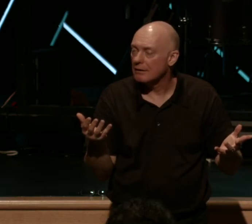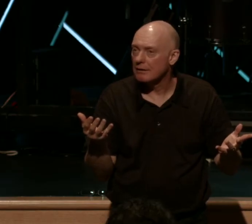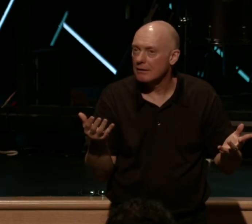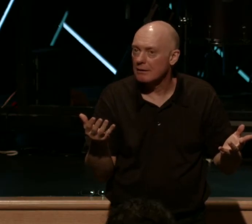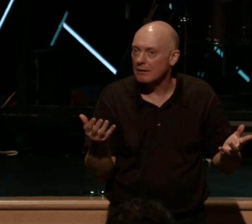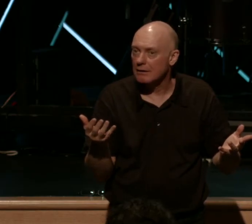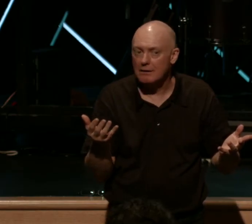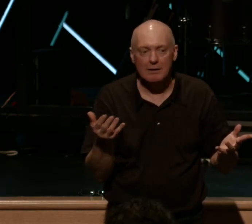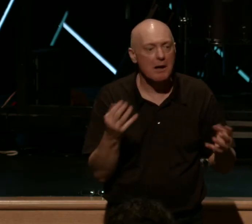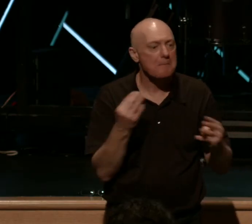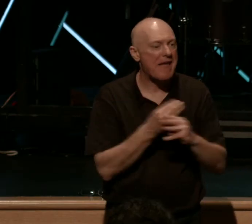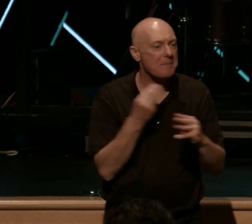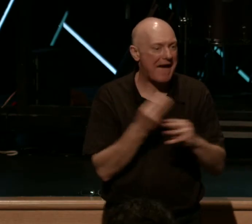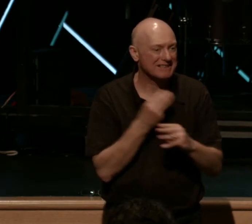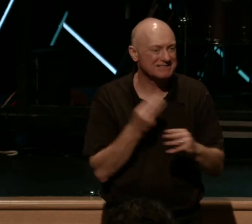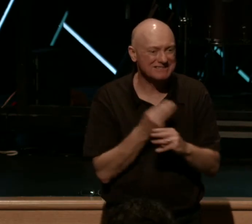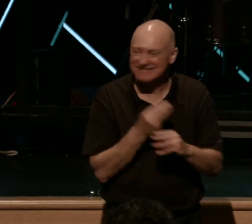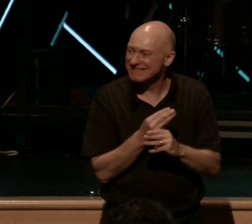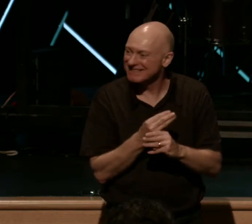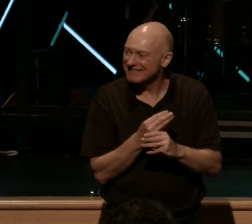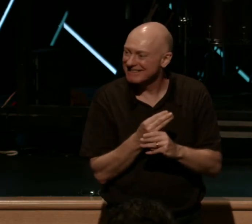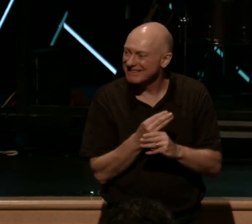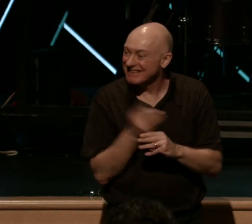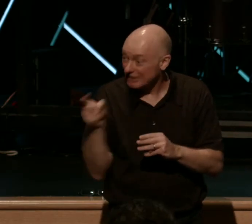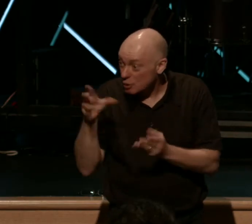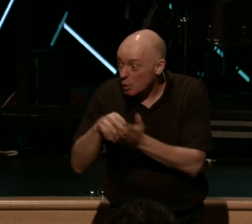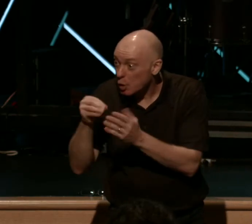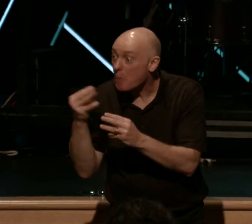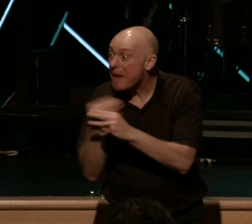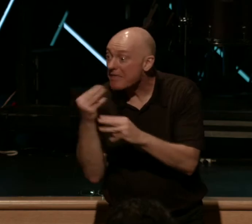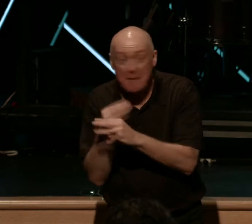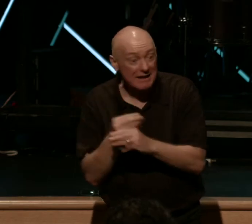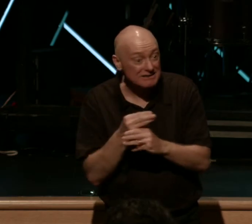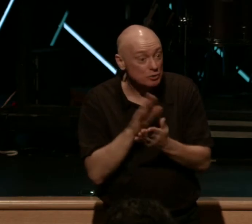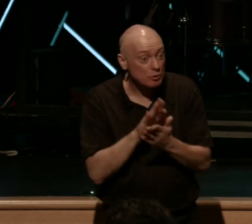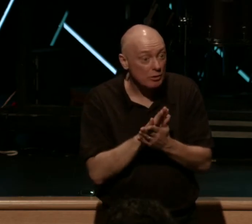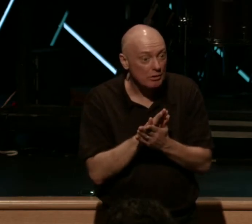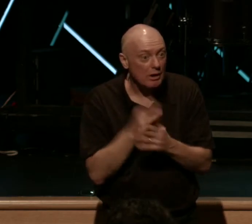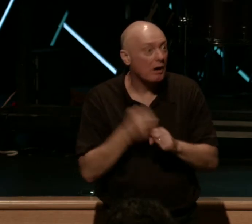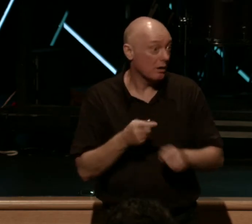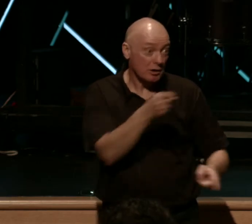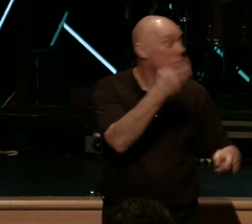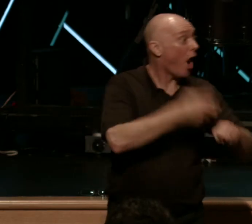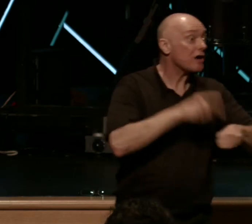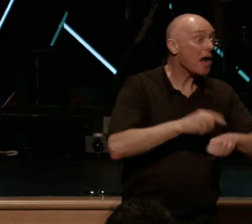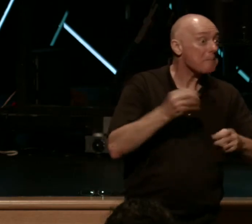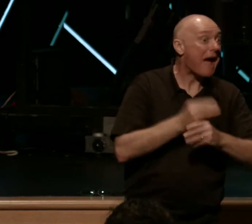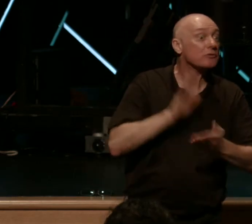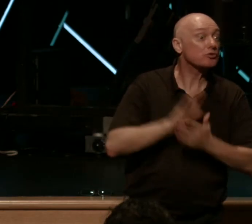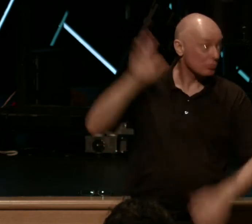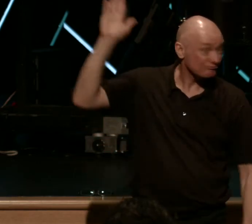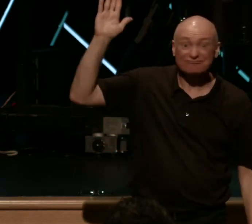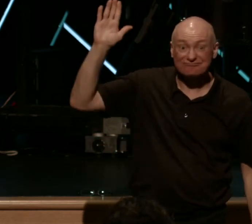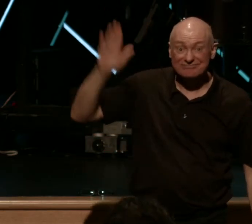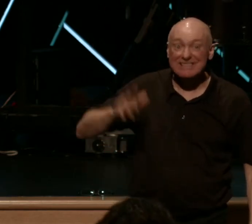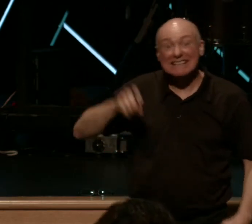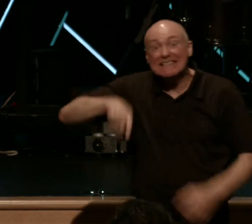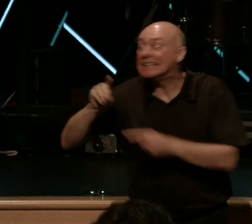Mathematics. And if you took math in high school like me, it was tough. Anybody with me? It requires discipline. It requires